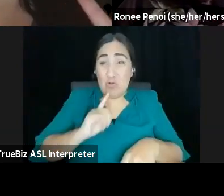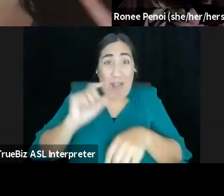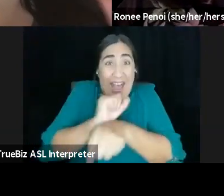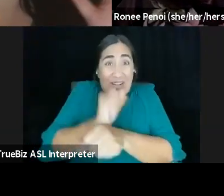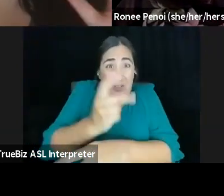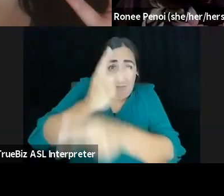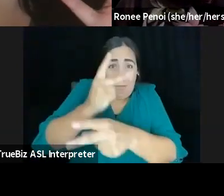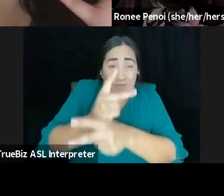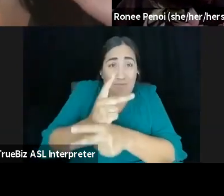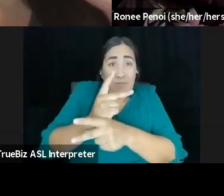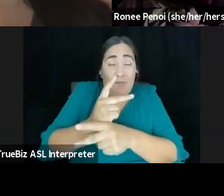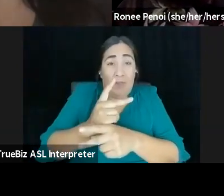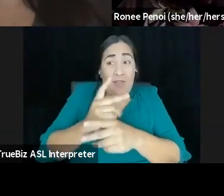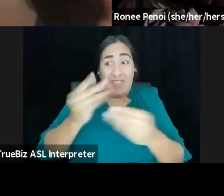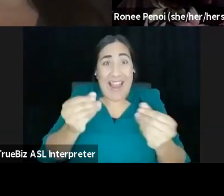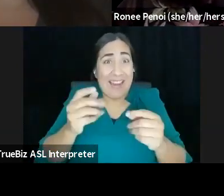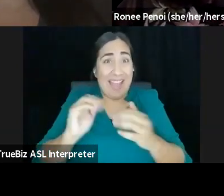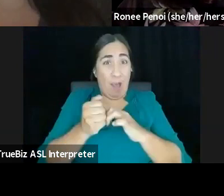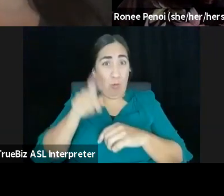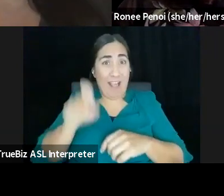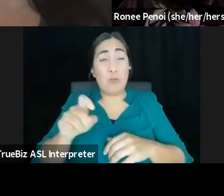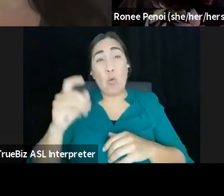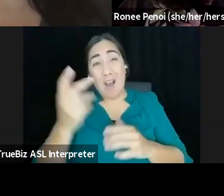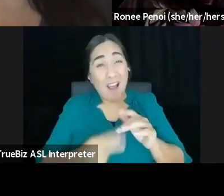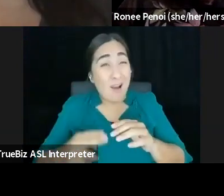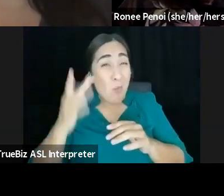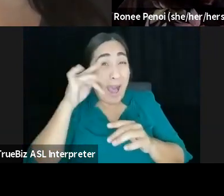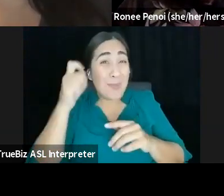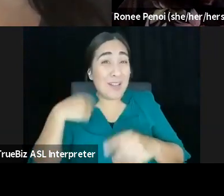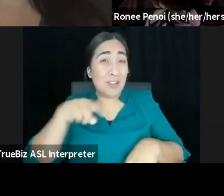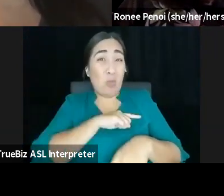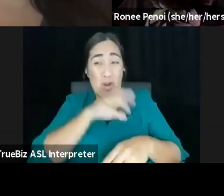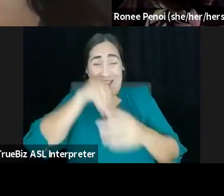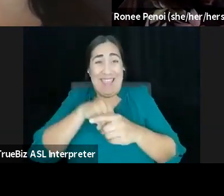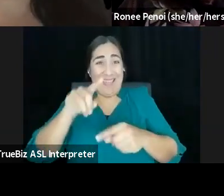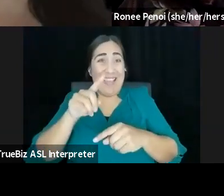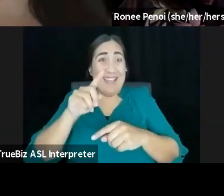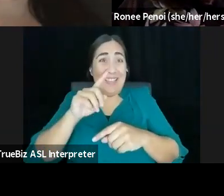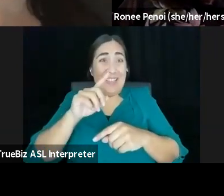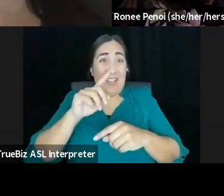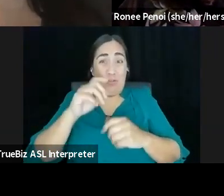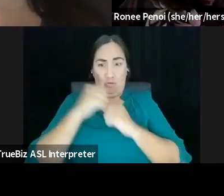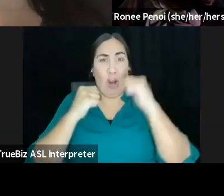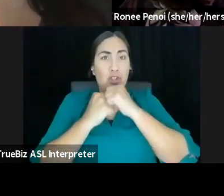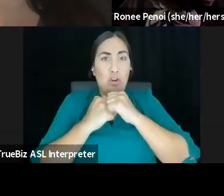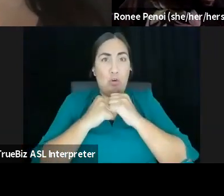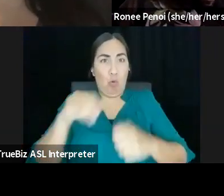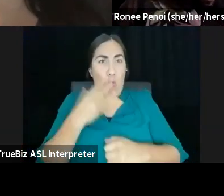supremacist culture, like capitalistic structure. And so give land back lots of wonderful way. Um, let's